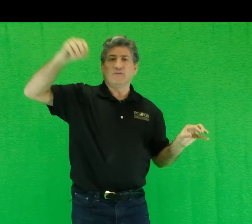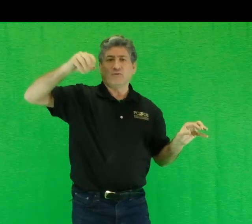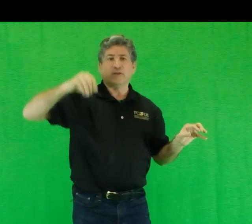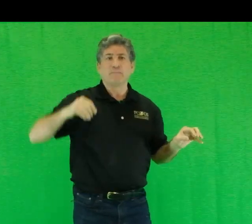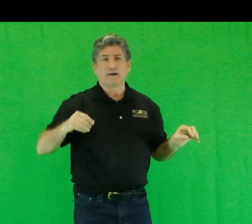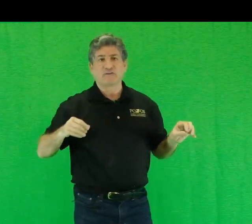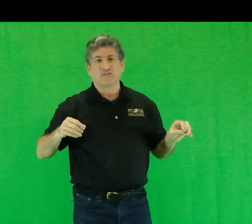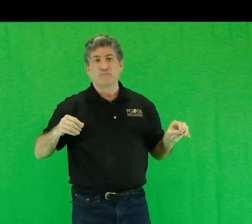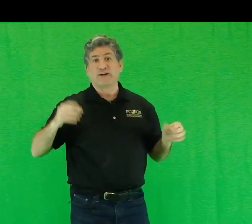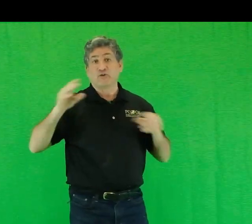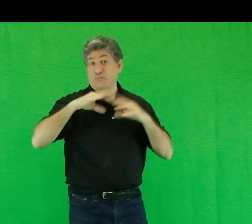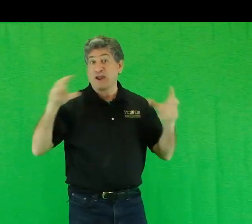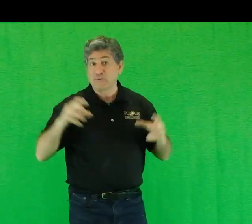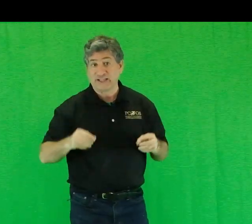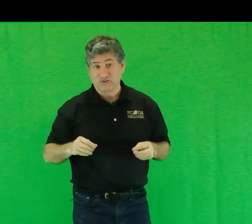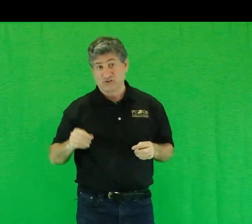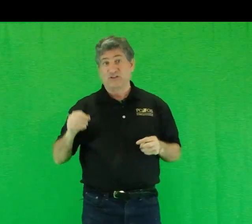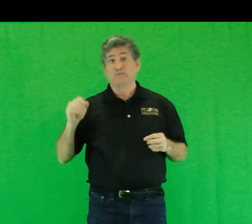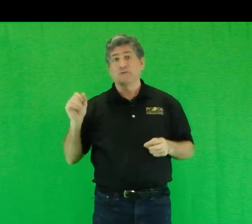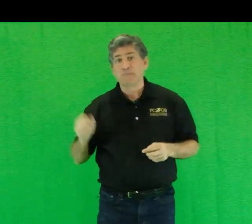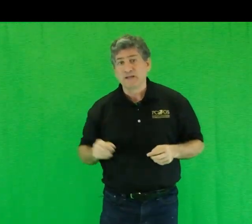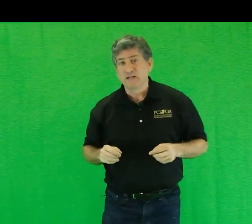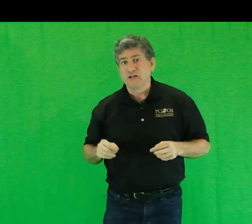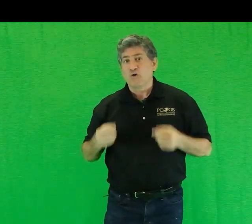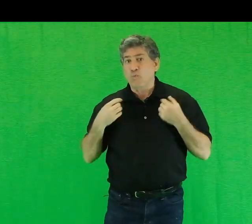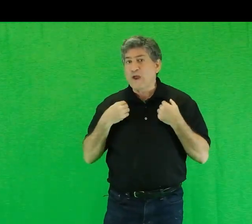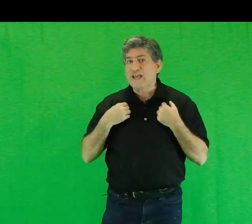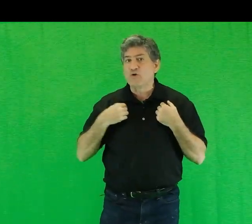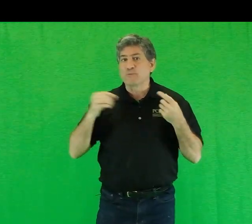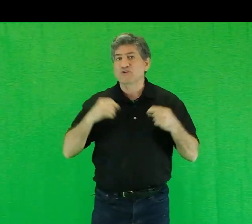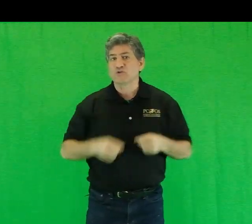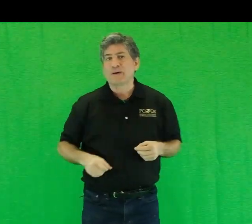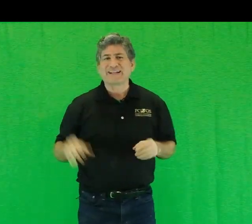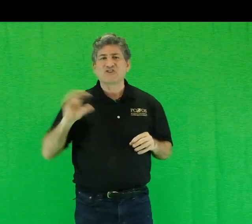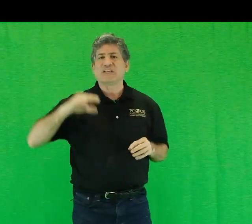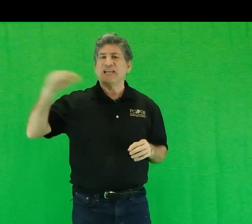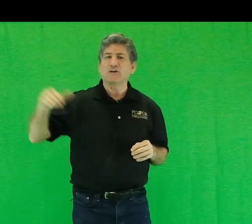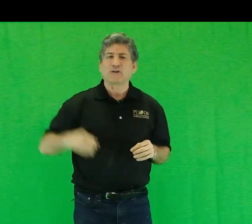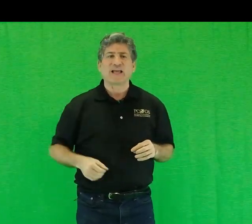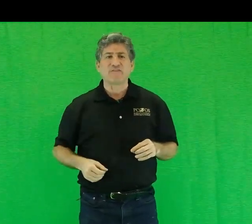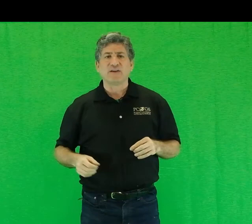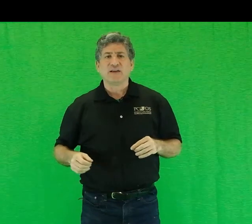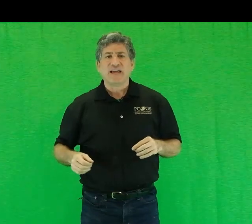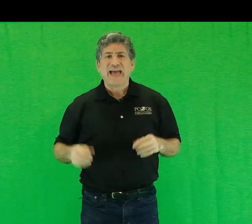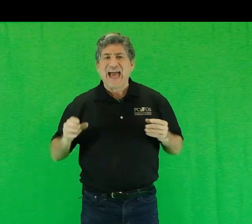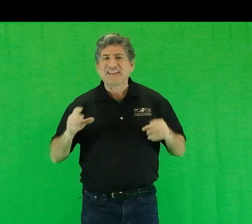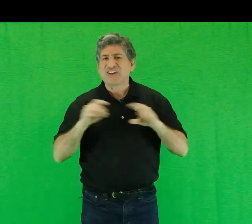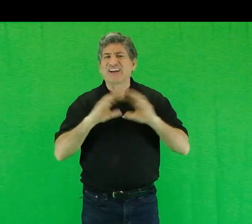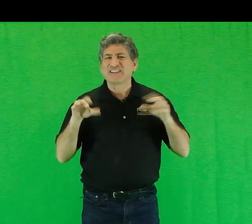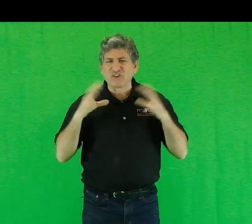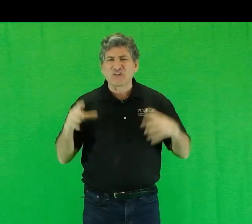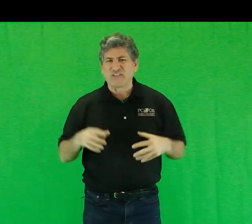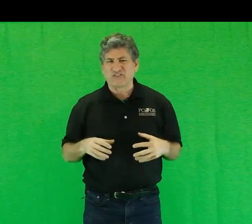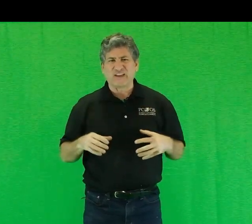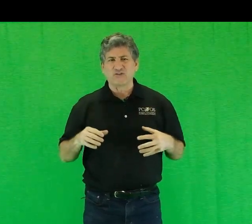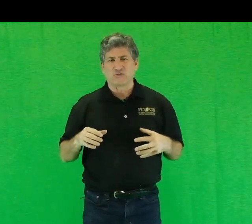early models of predator-prey relationships. We, who pursued biology later in life, had to unlearn all this dangerous